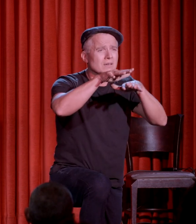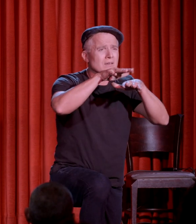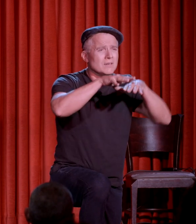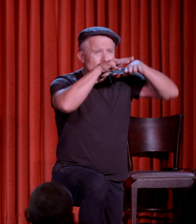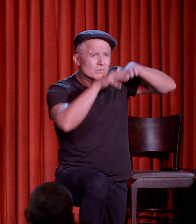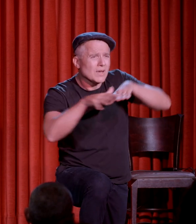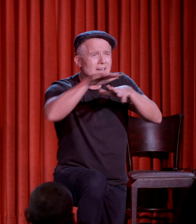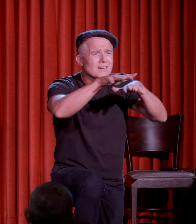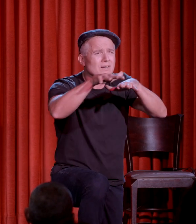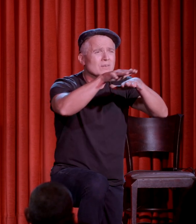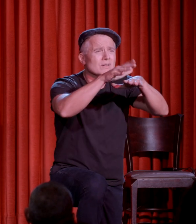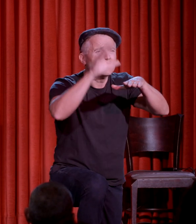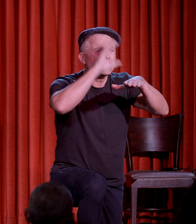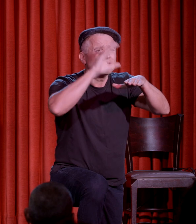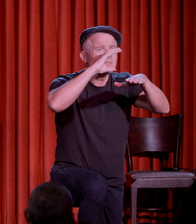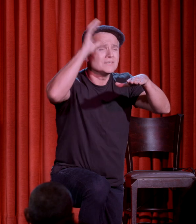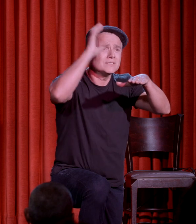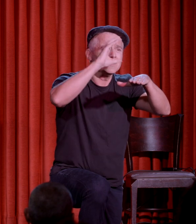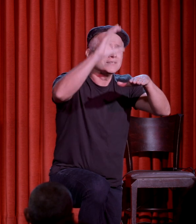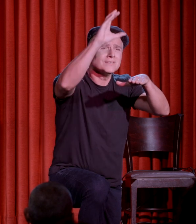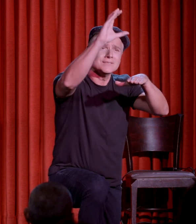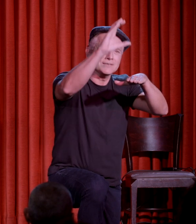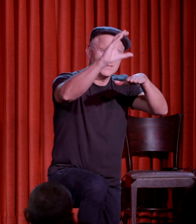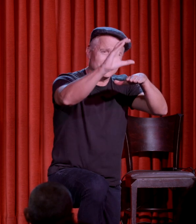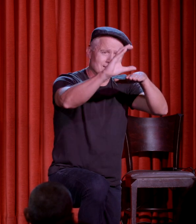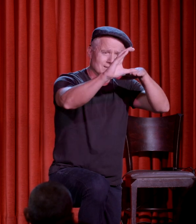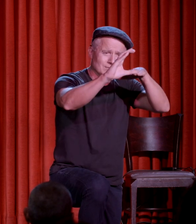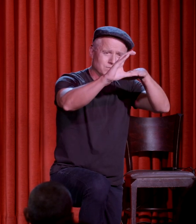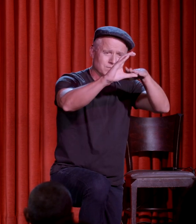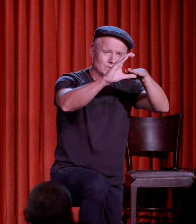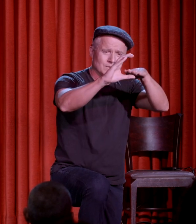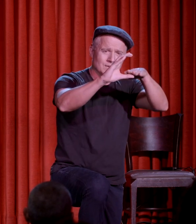Why in some place just trying to find the sun,